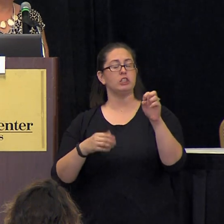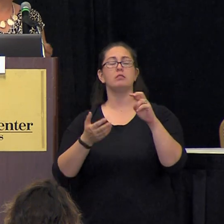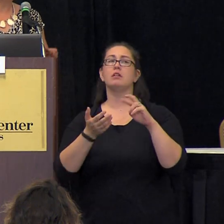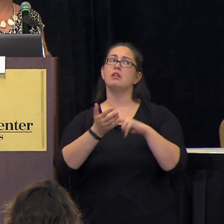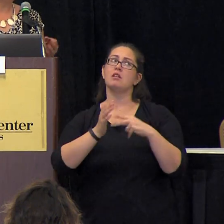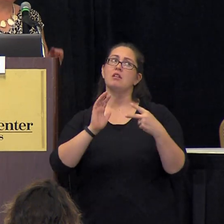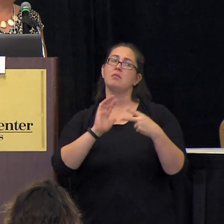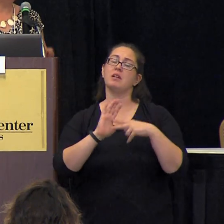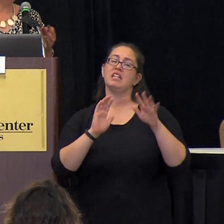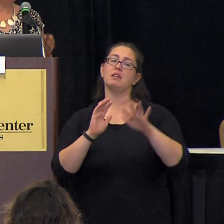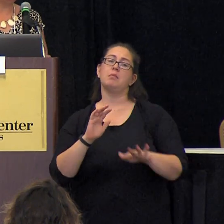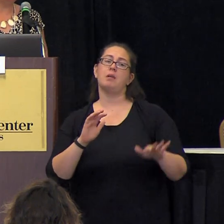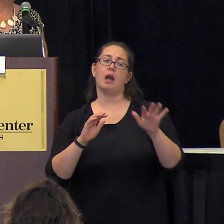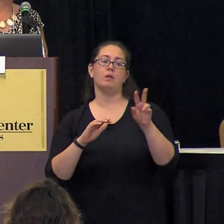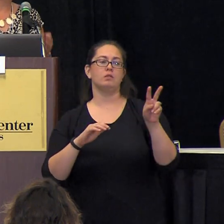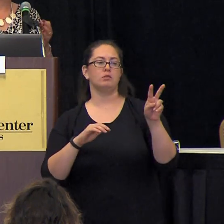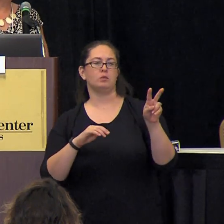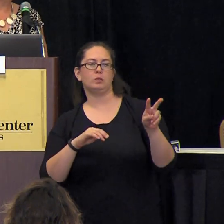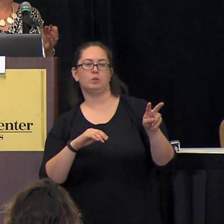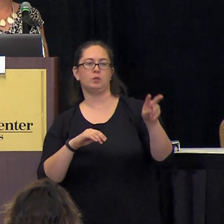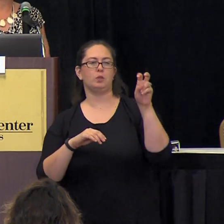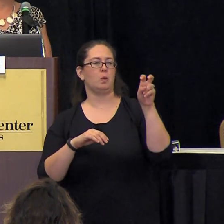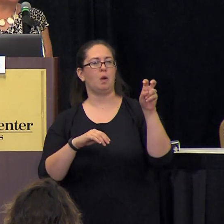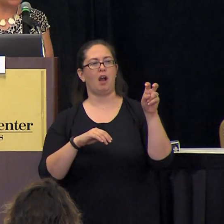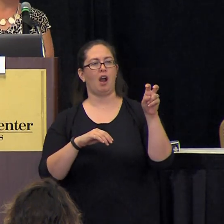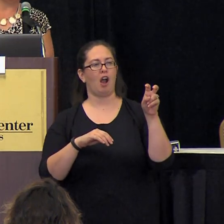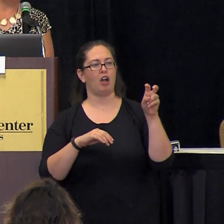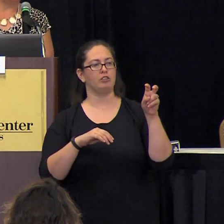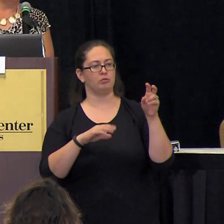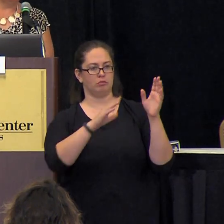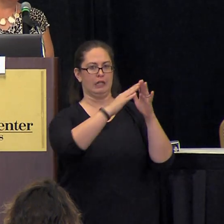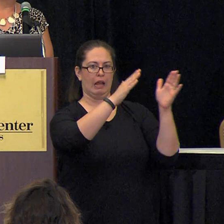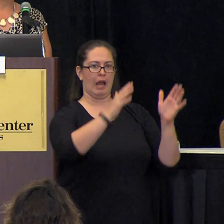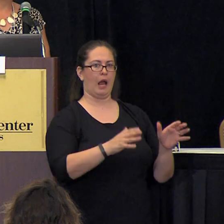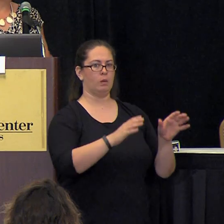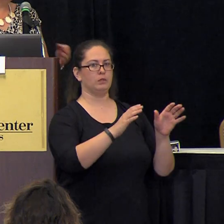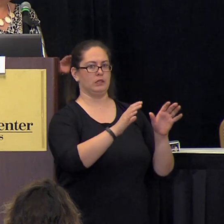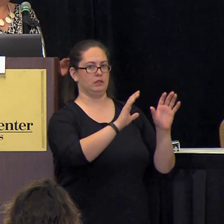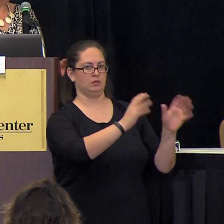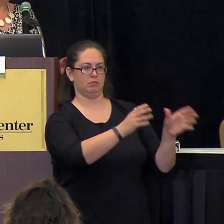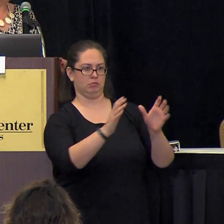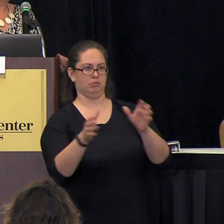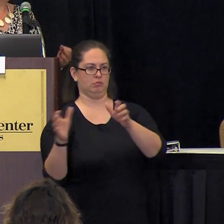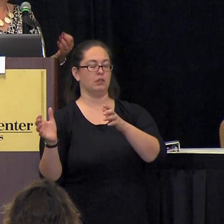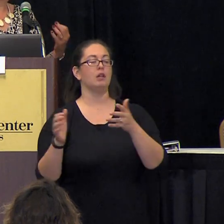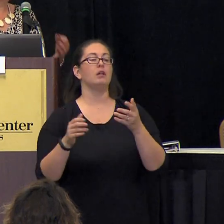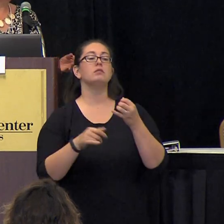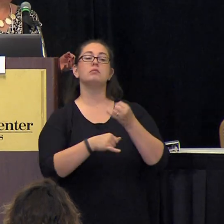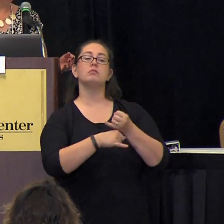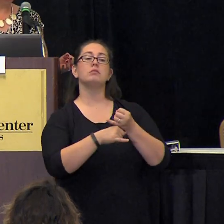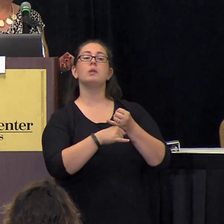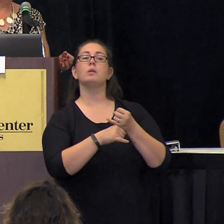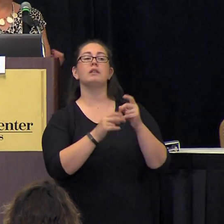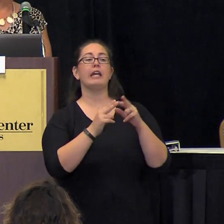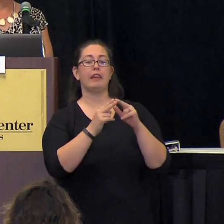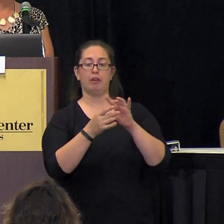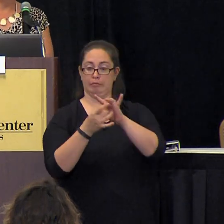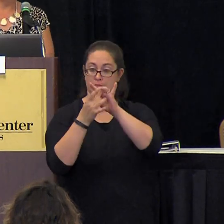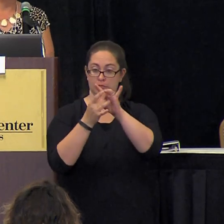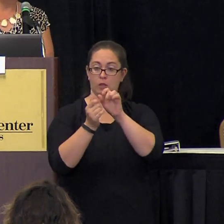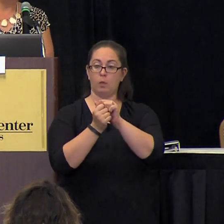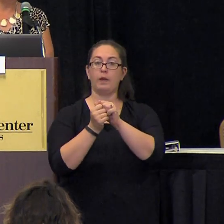to about 200 plus individual housing so the institute either working with